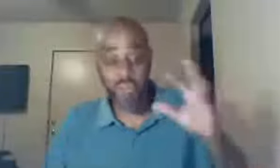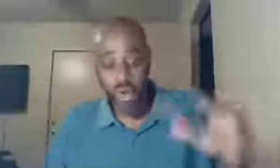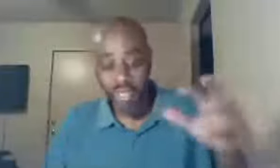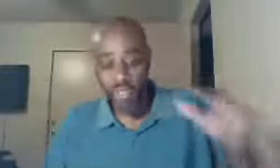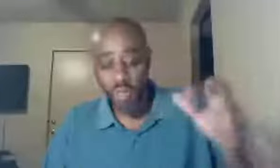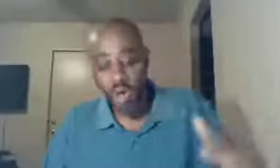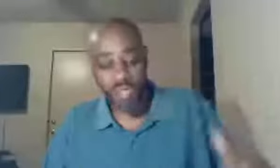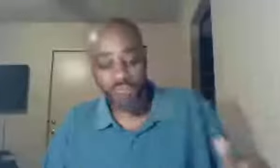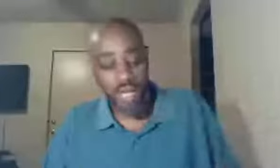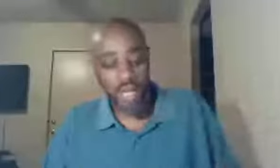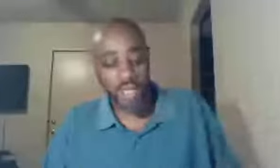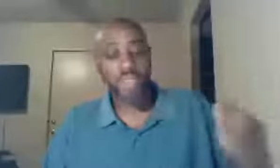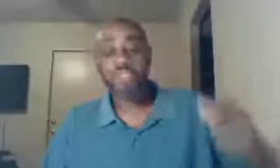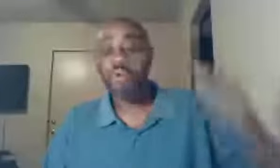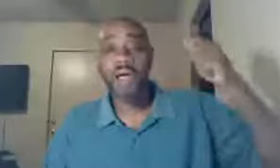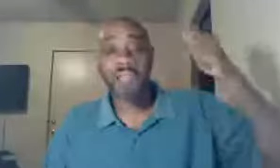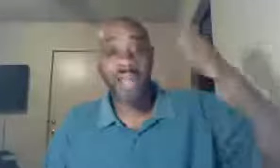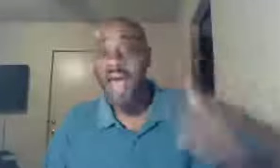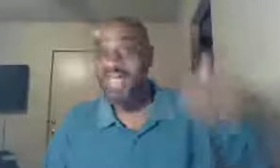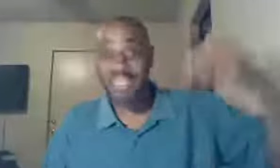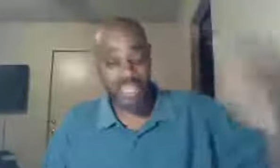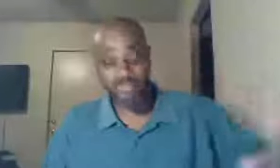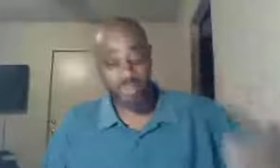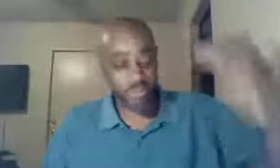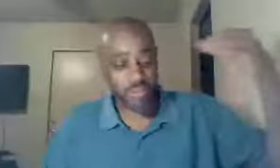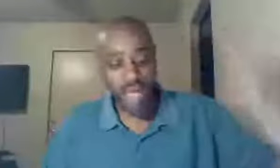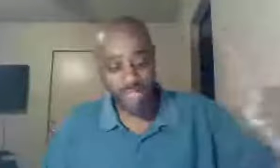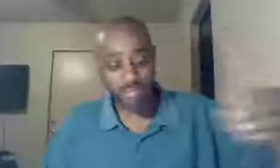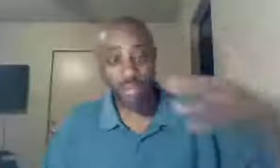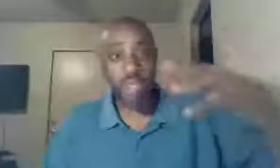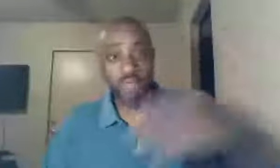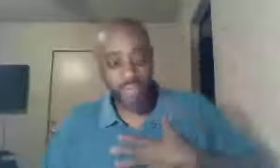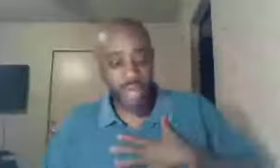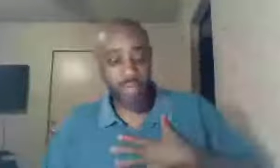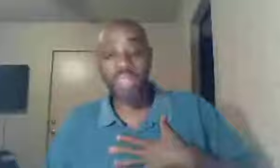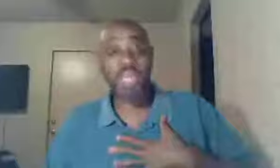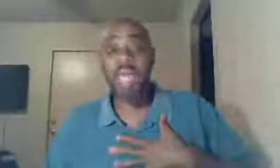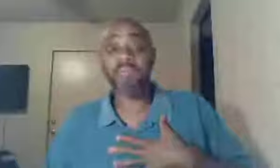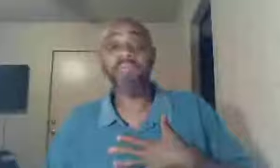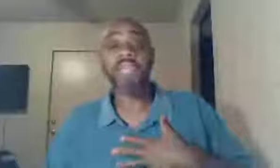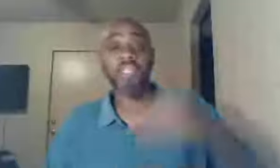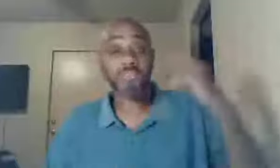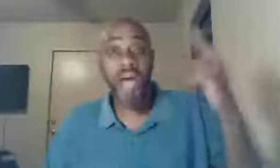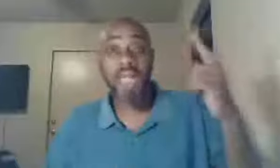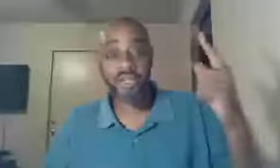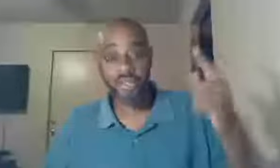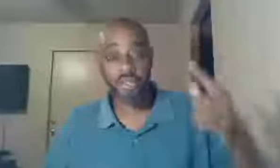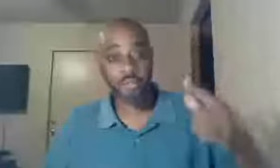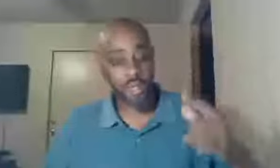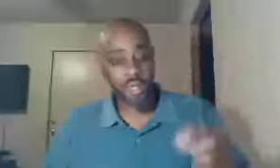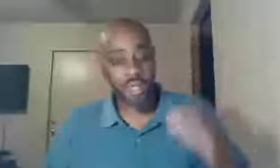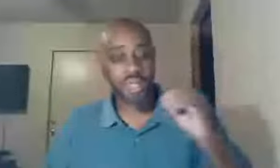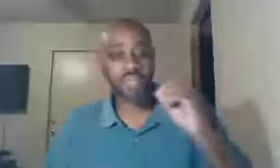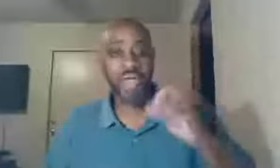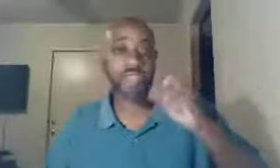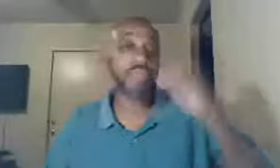learning, the word of God, to the highest levels, possible, that we can, aspire to, in trying to